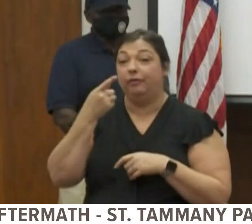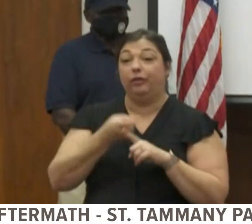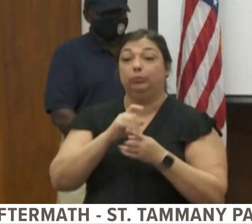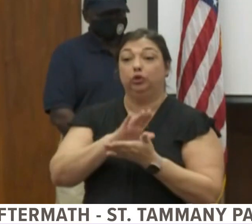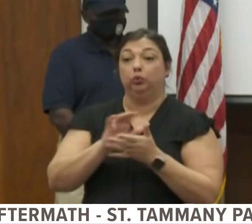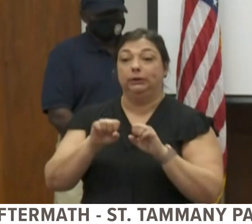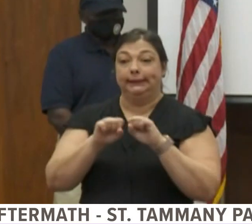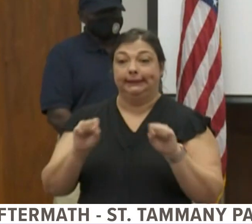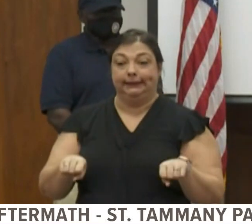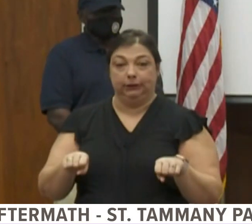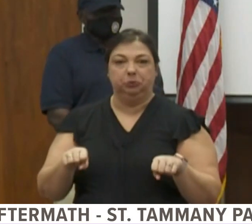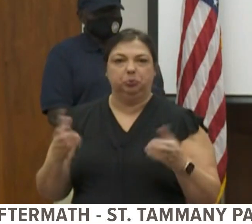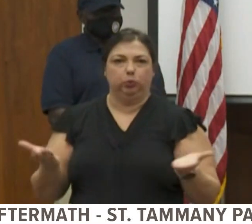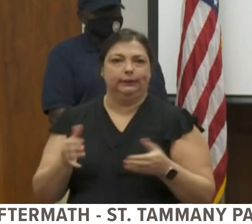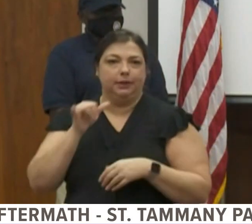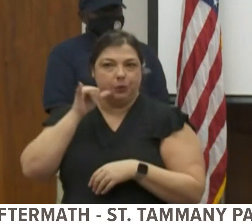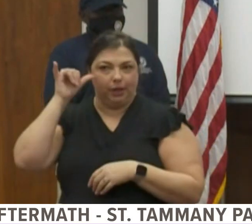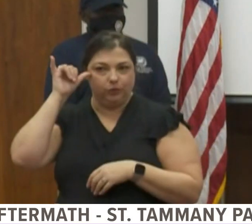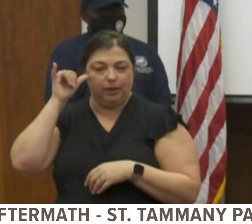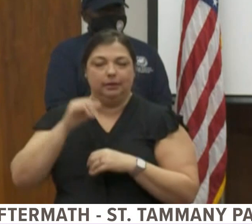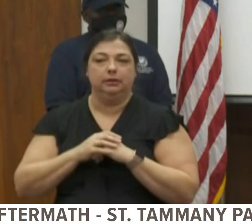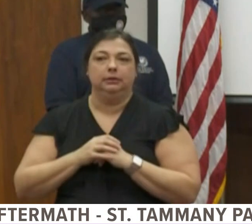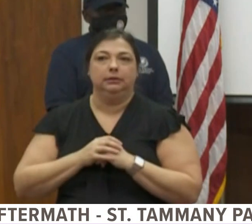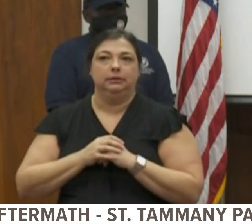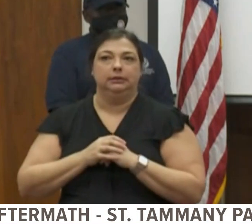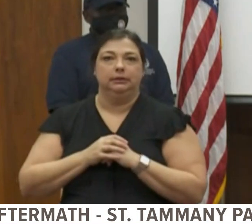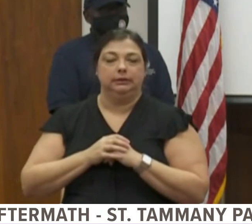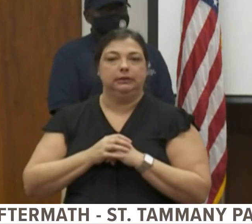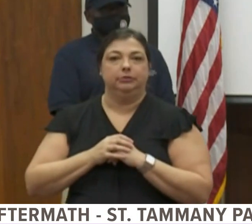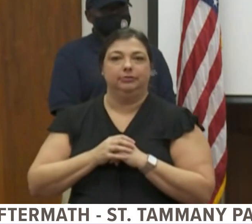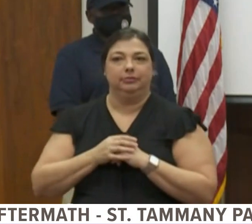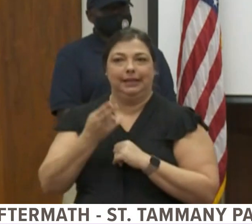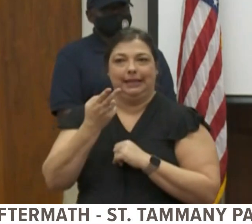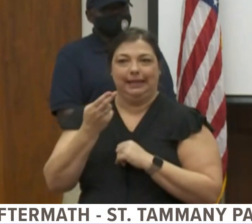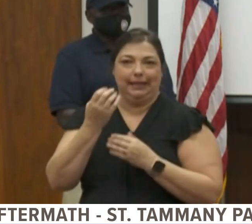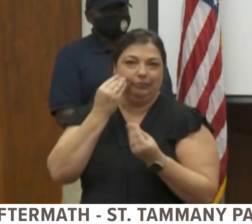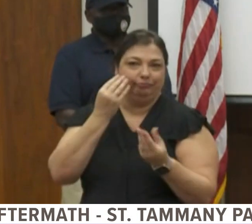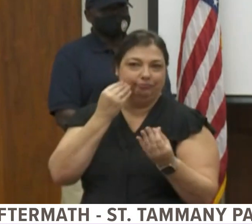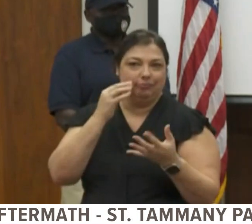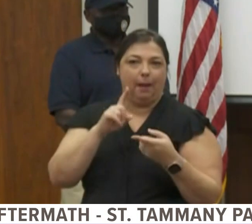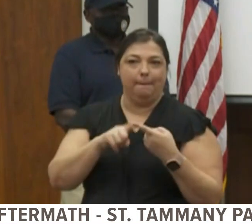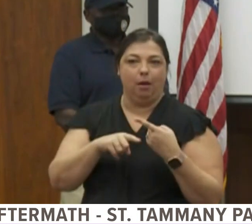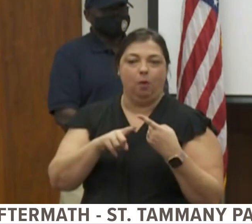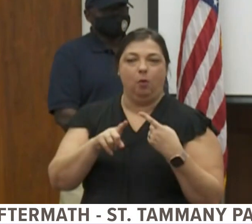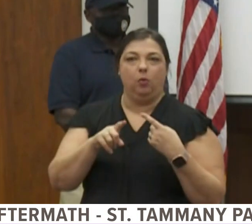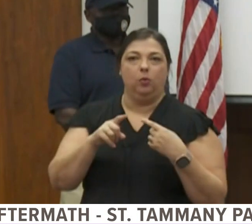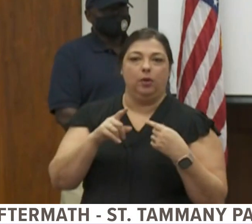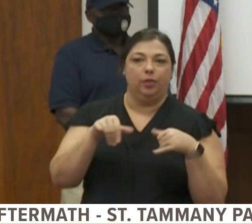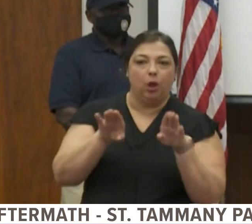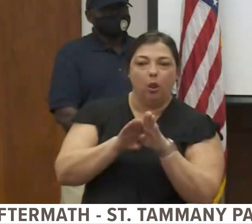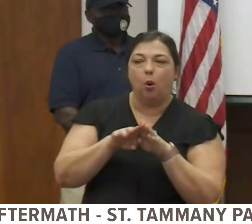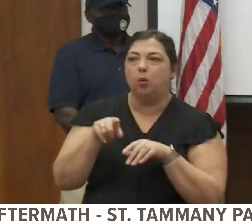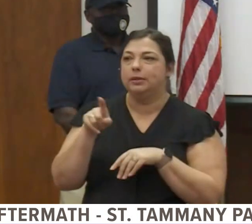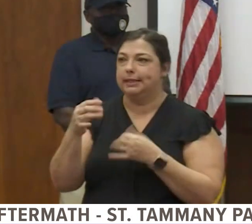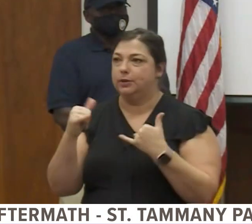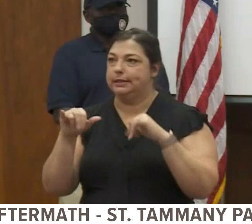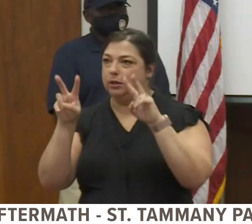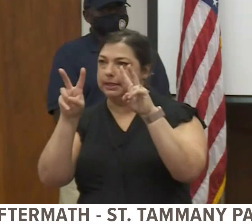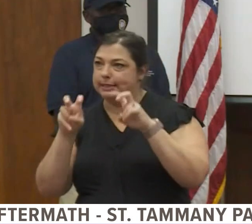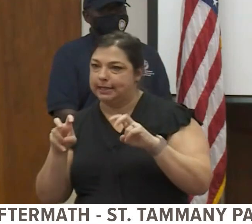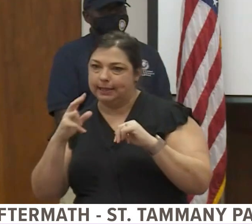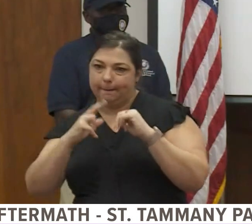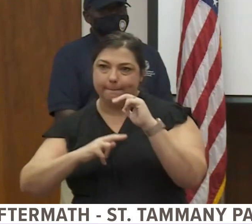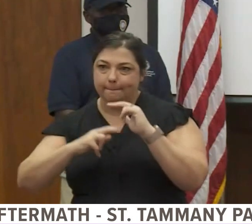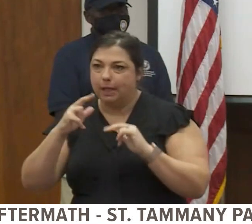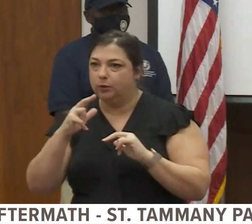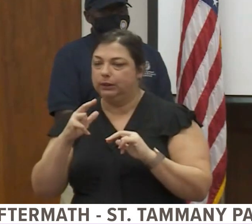System was here yesterday and he gave us an update on the schools. While they're closed they're assessing the school buildings